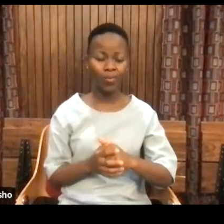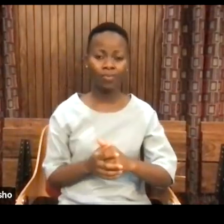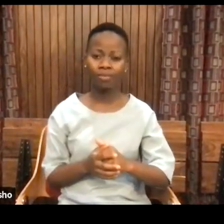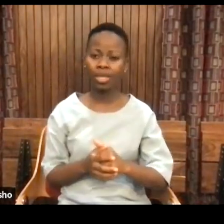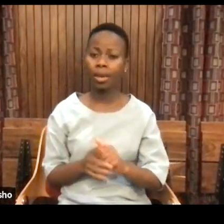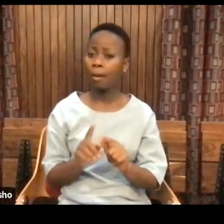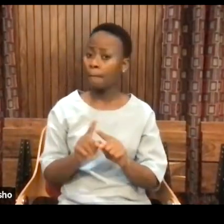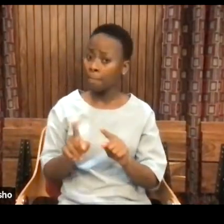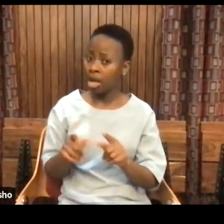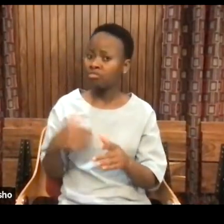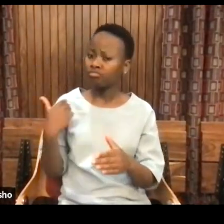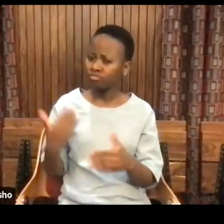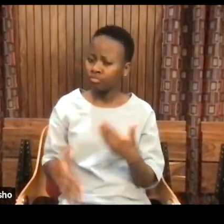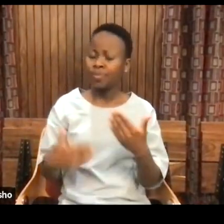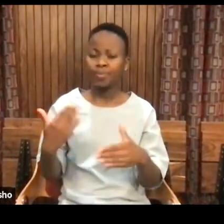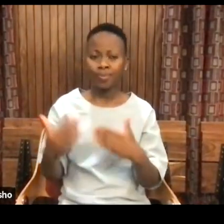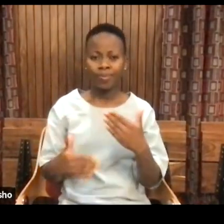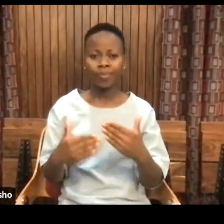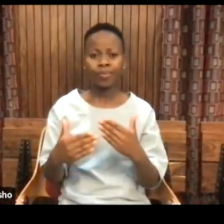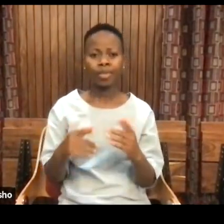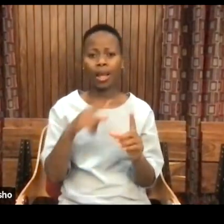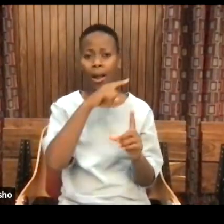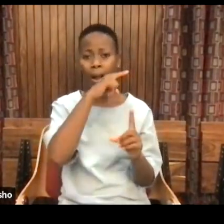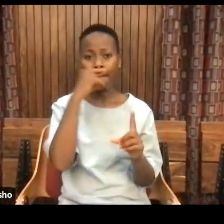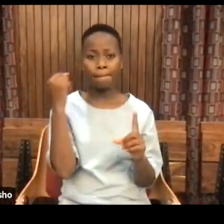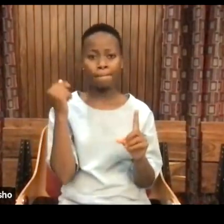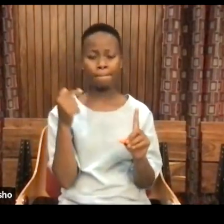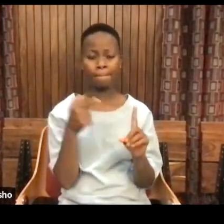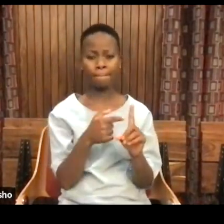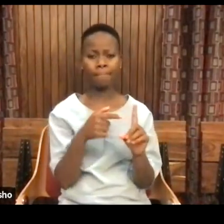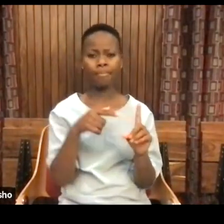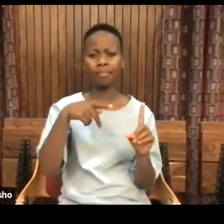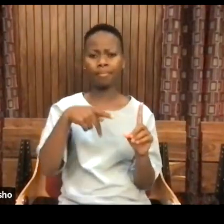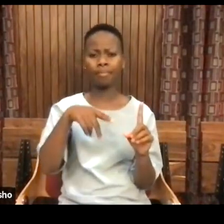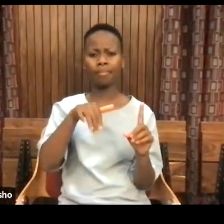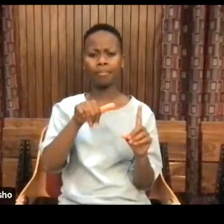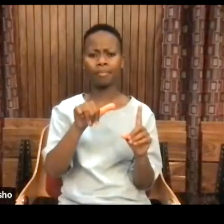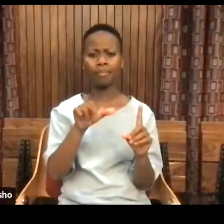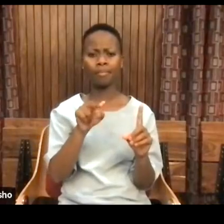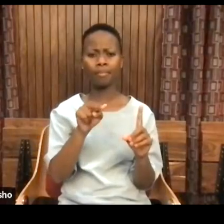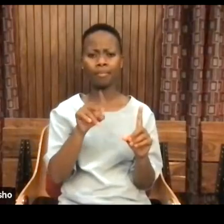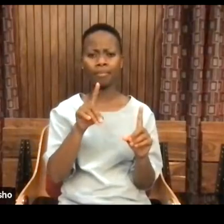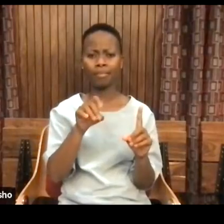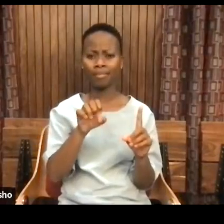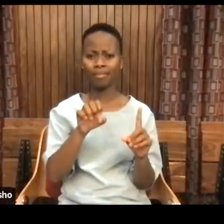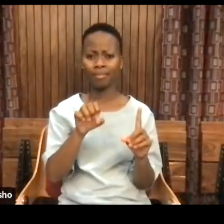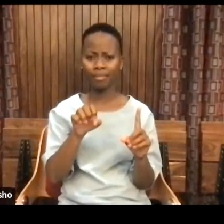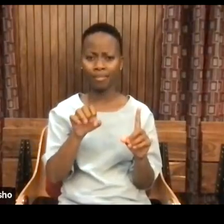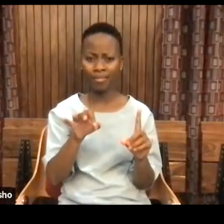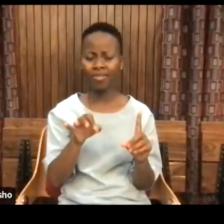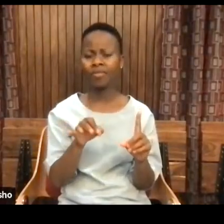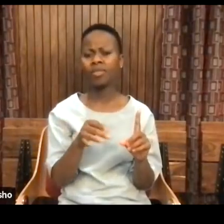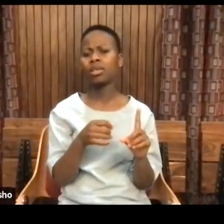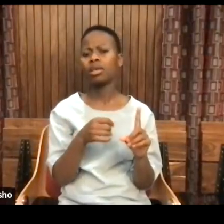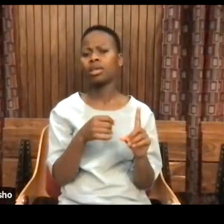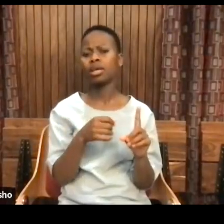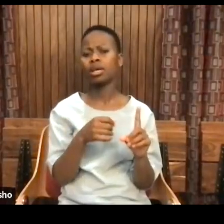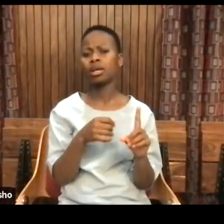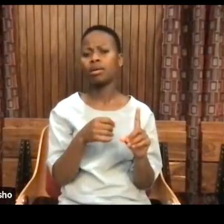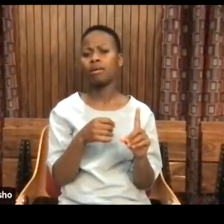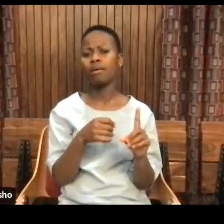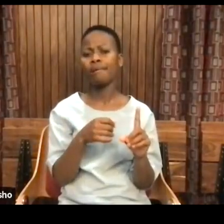But as it goes on, and his name was Antef, and there are others I talk about, right? I could talk about pressure hat,